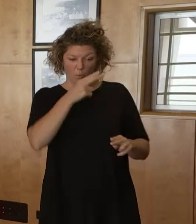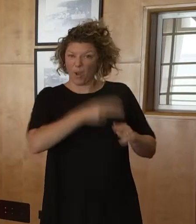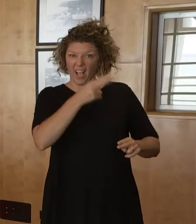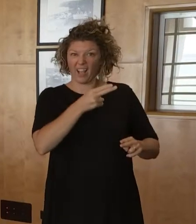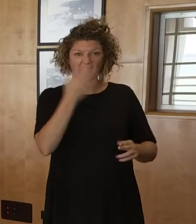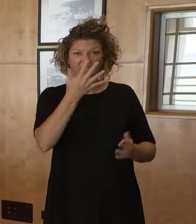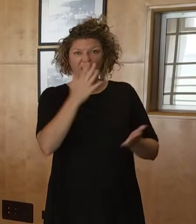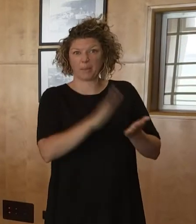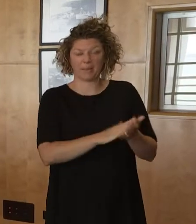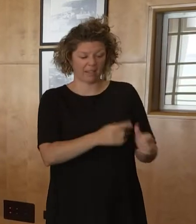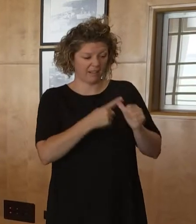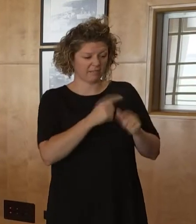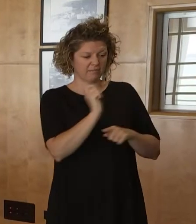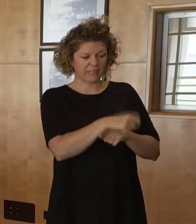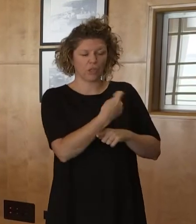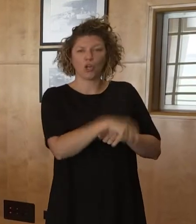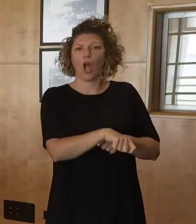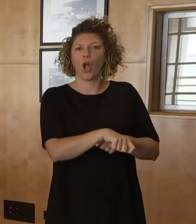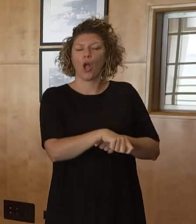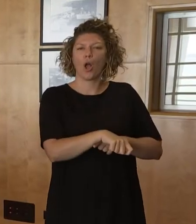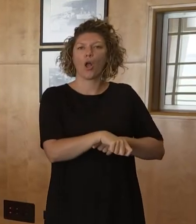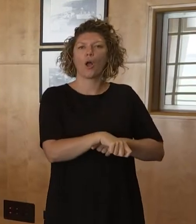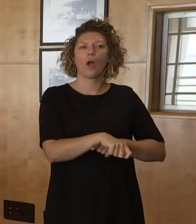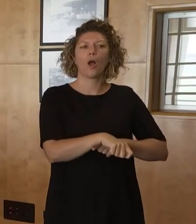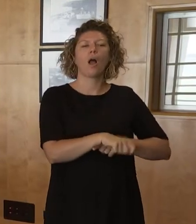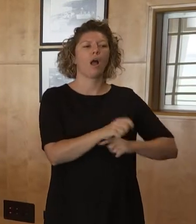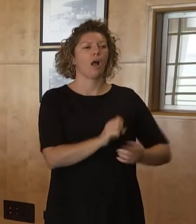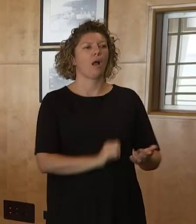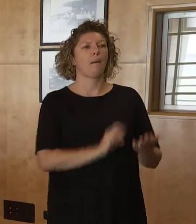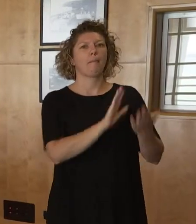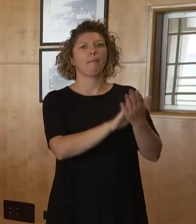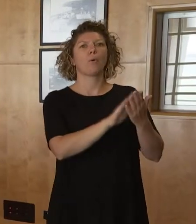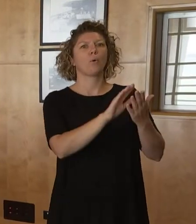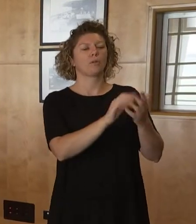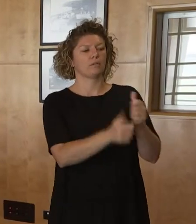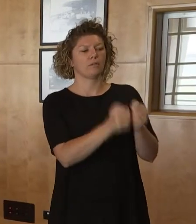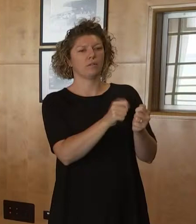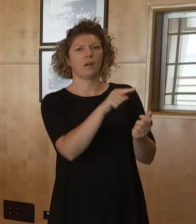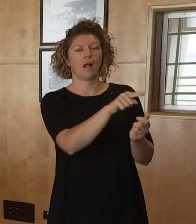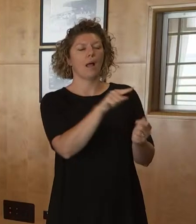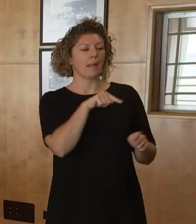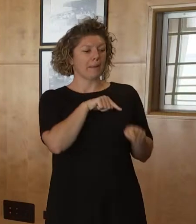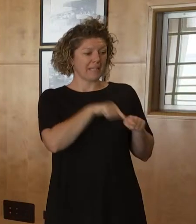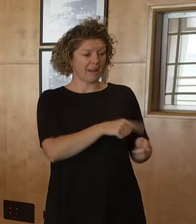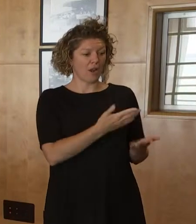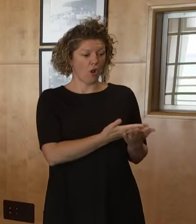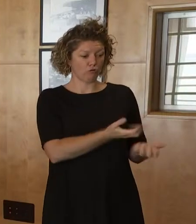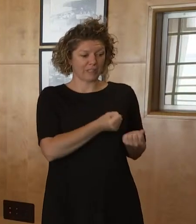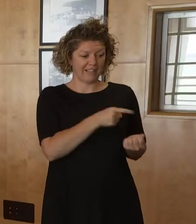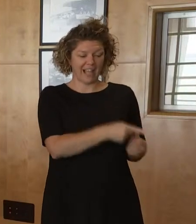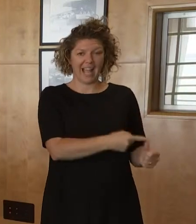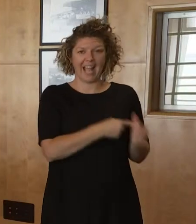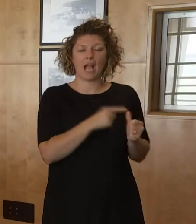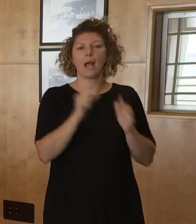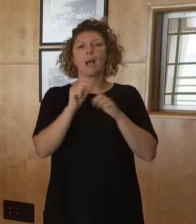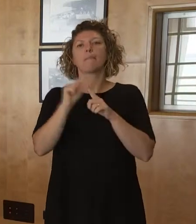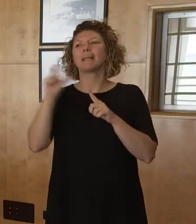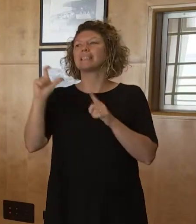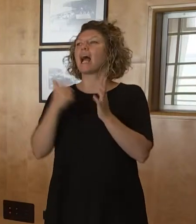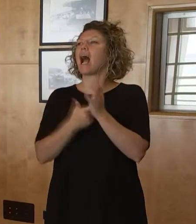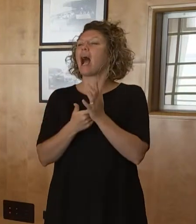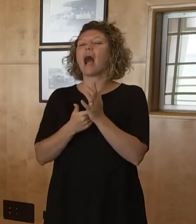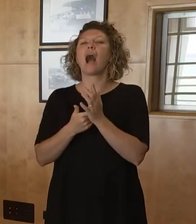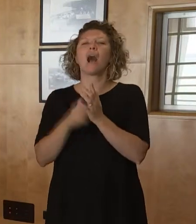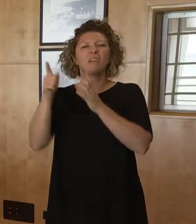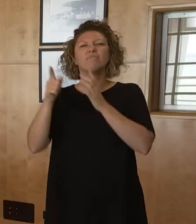And it might be that, you know, it's many days later, you upload it to our system, but the result was recorded on that day. With a PCR test, it comes out of the machines